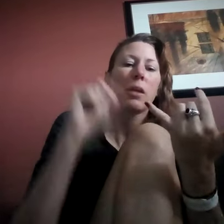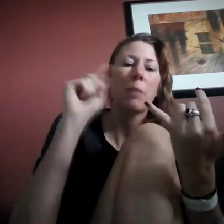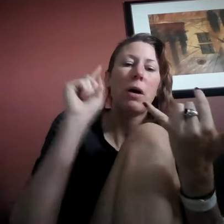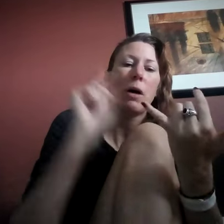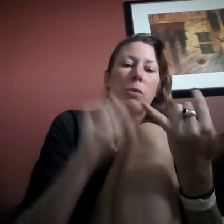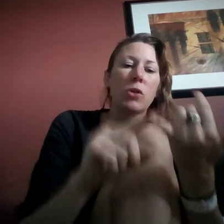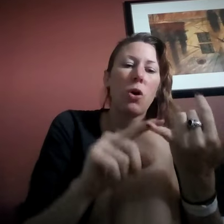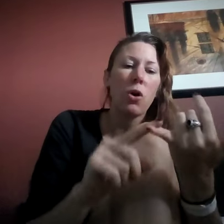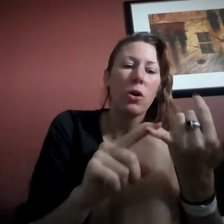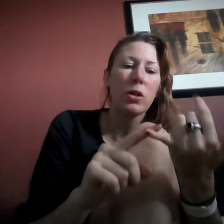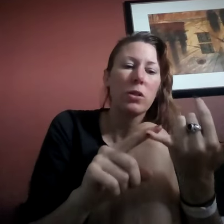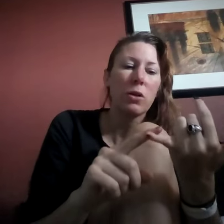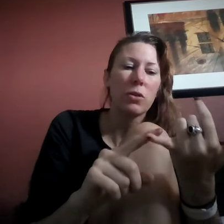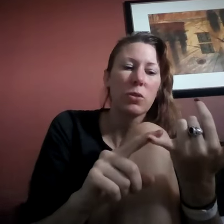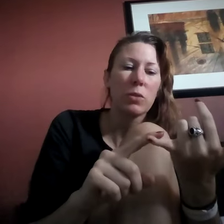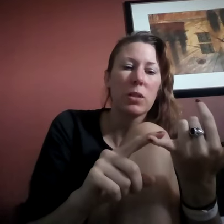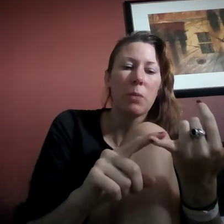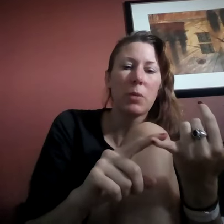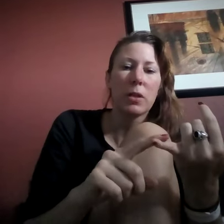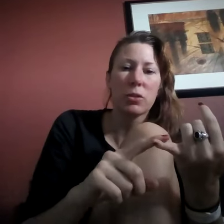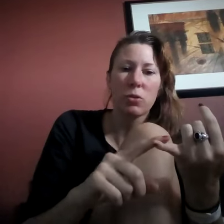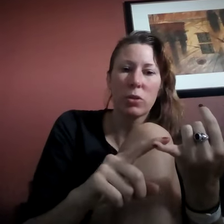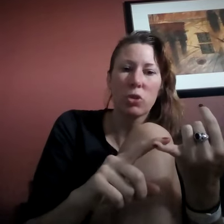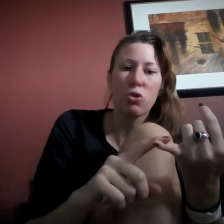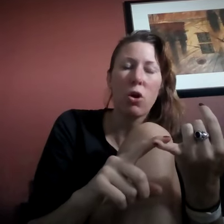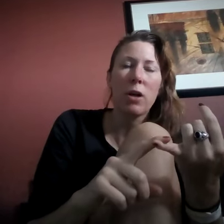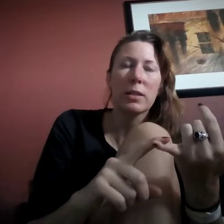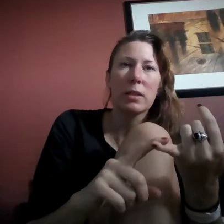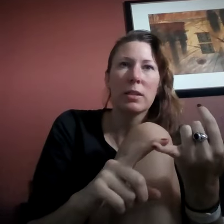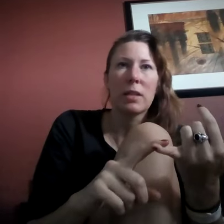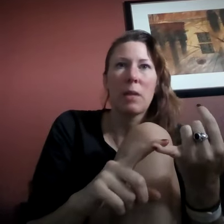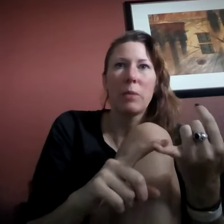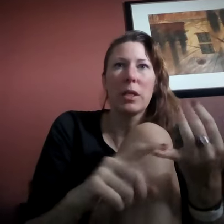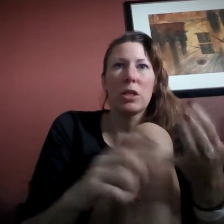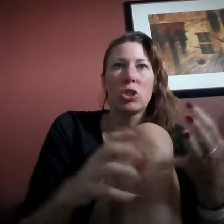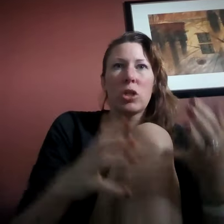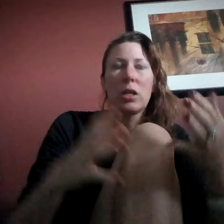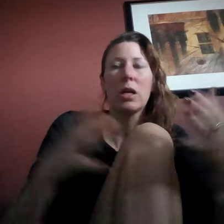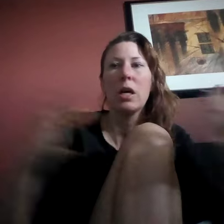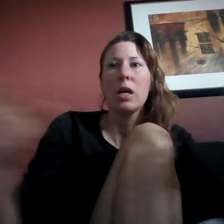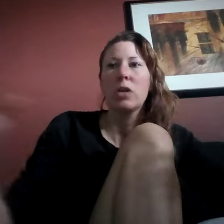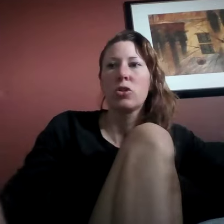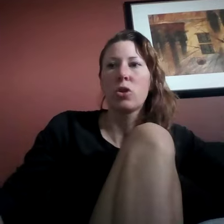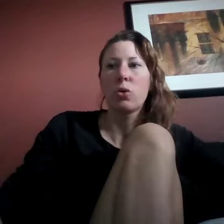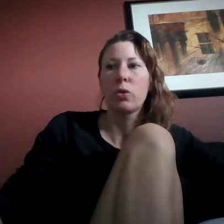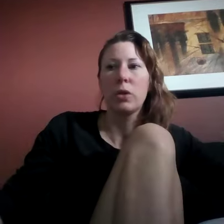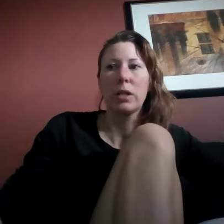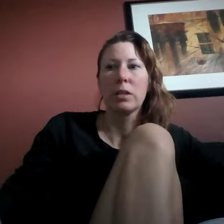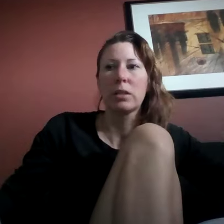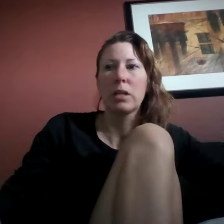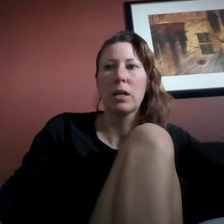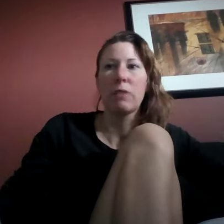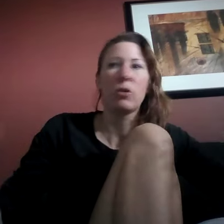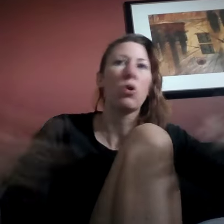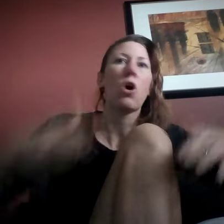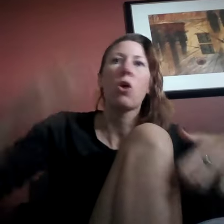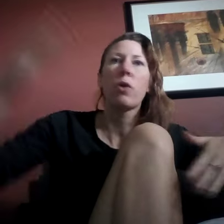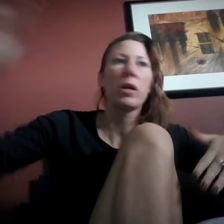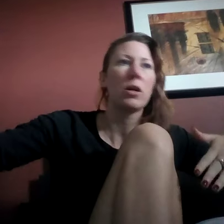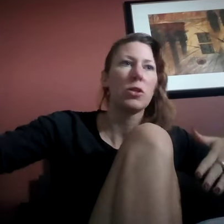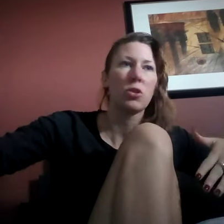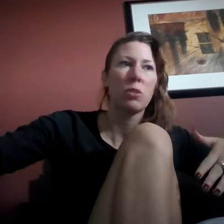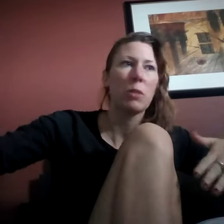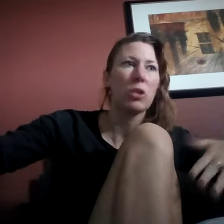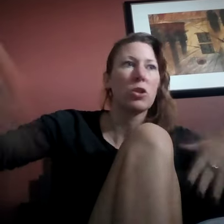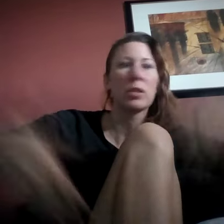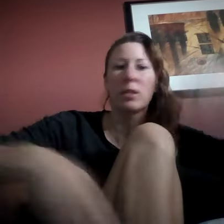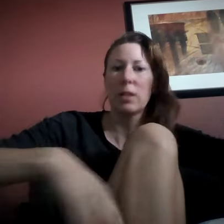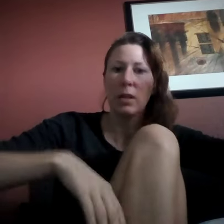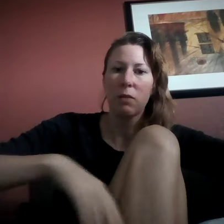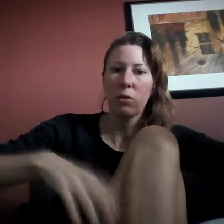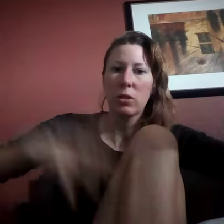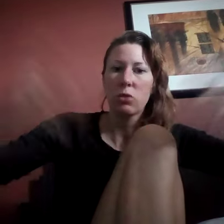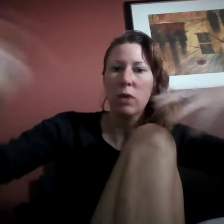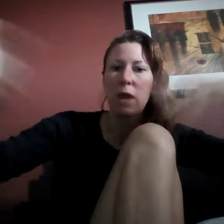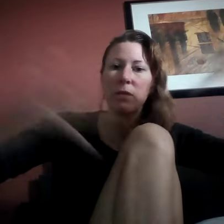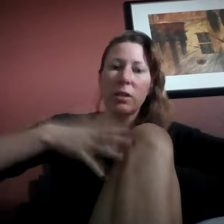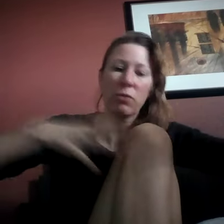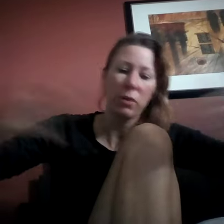about, I was already dosed with something, so it's cross-contamination. So things that, if you're already on a certain amount of drugs and they give you, this will have different